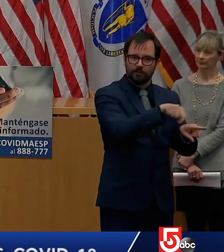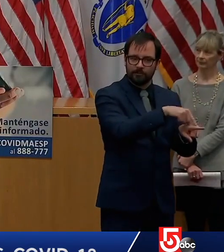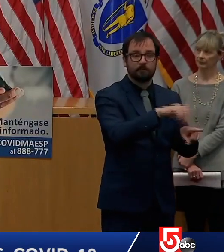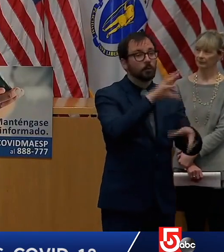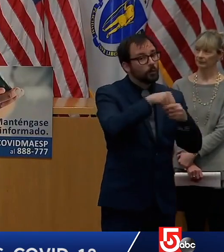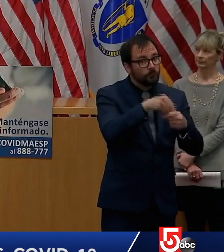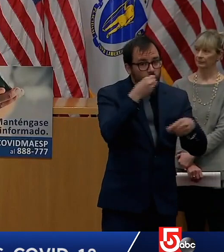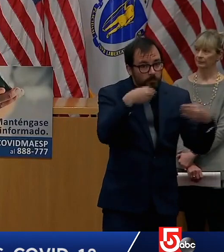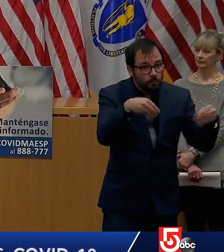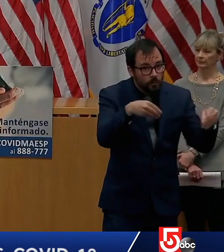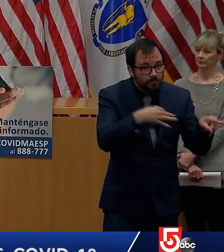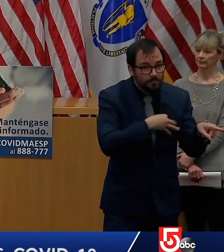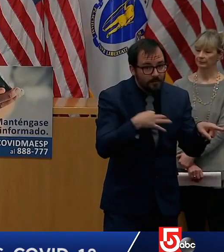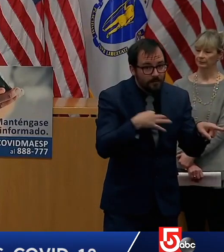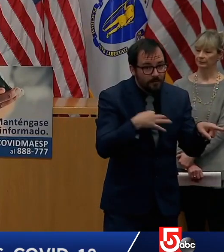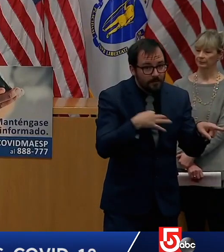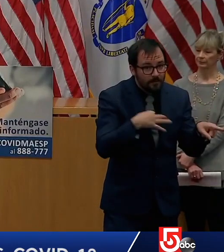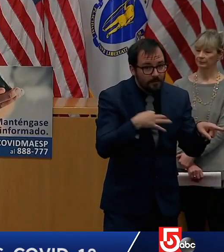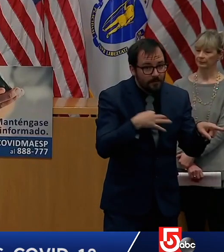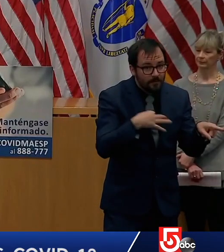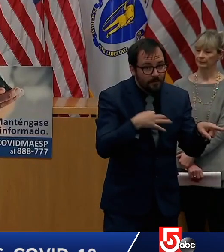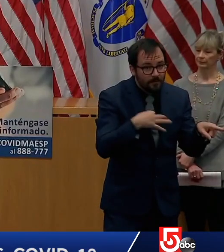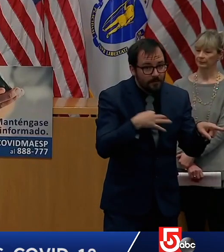who are serving an average of 25